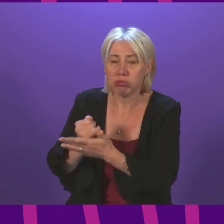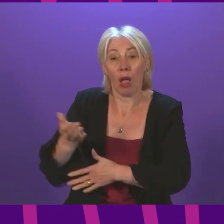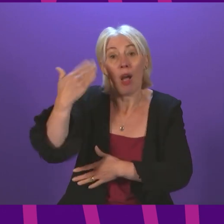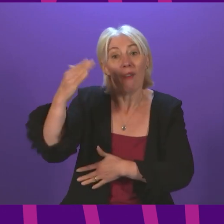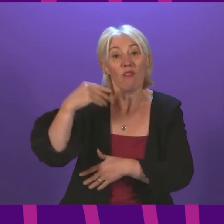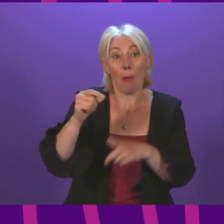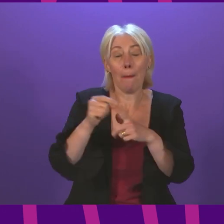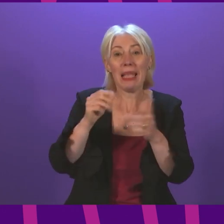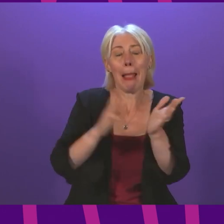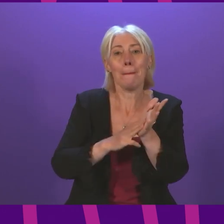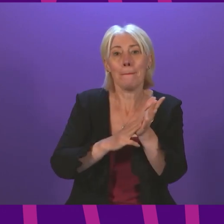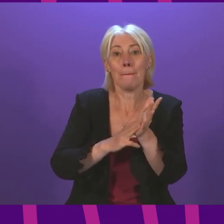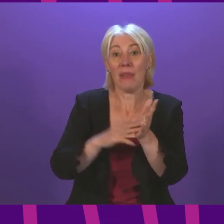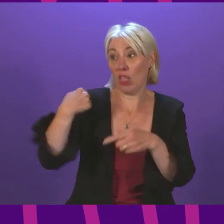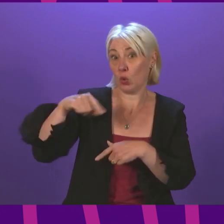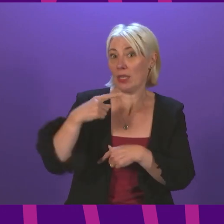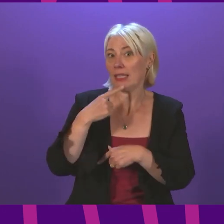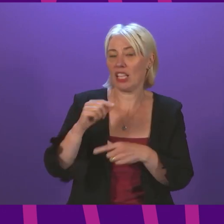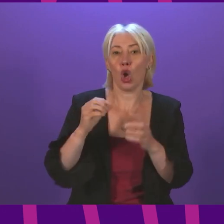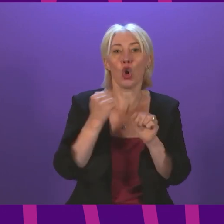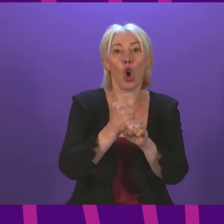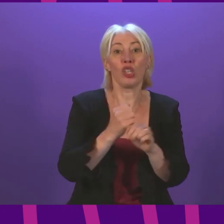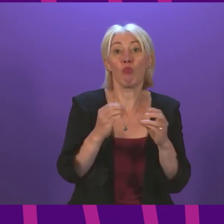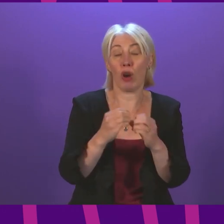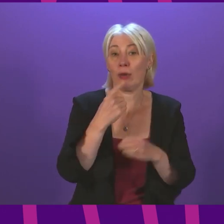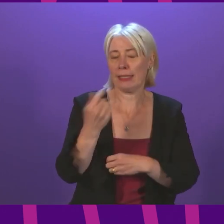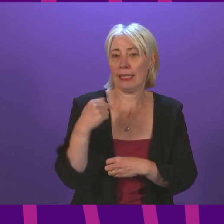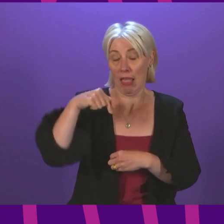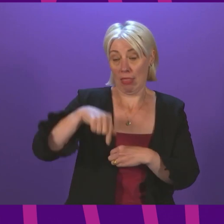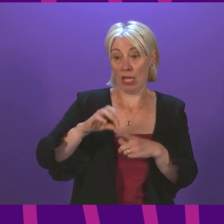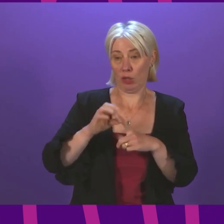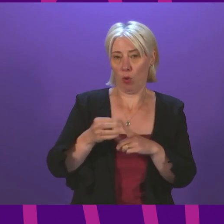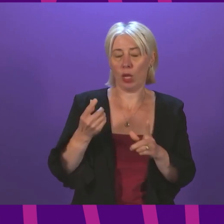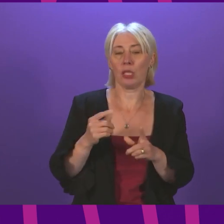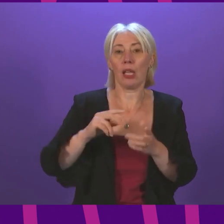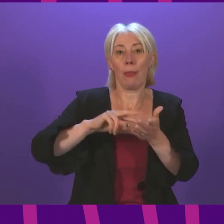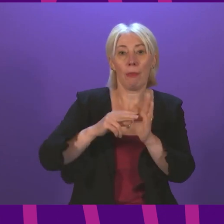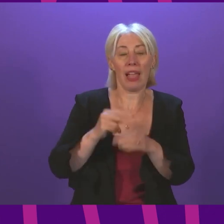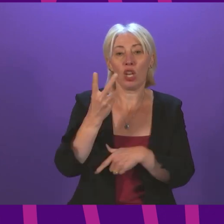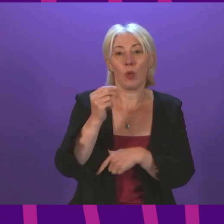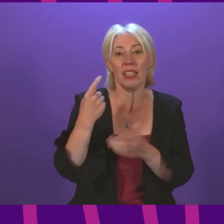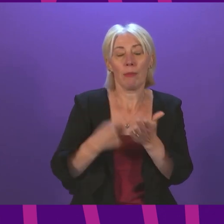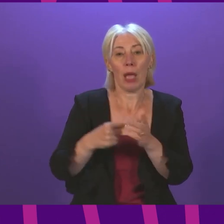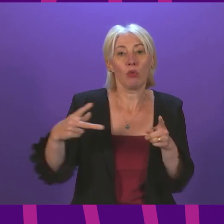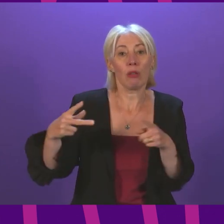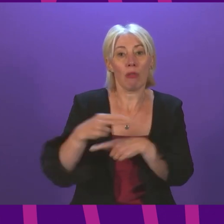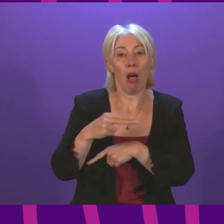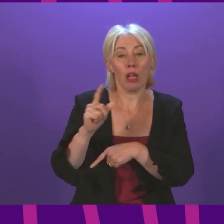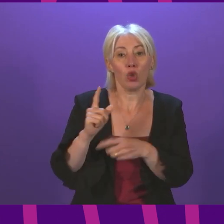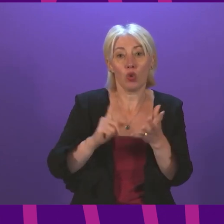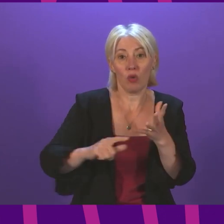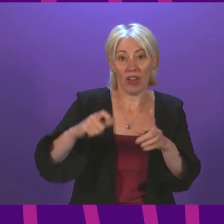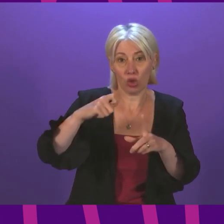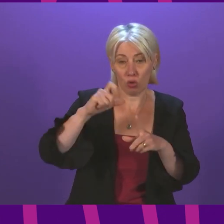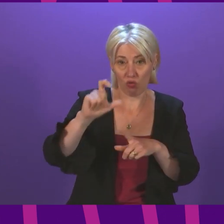said this week, and I quote, At this point, the government's plan £20 a week cut to universal credit